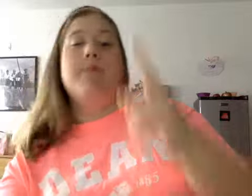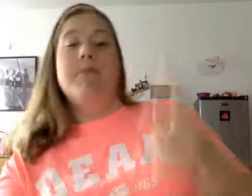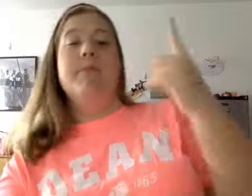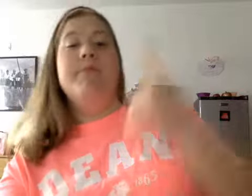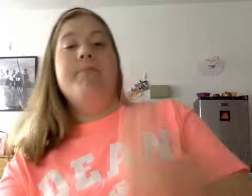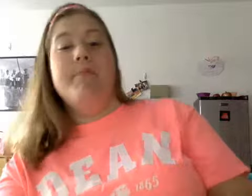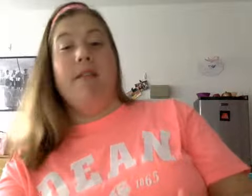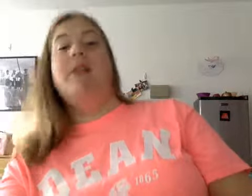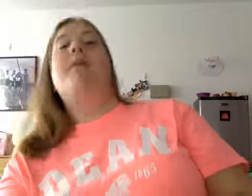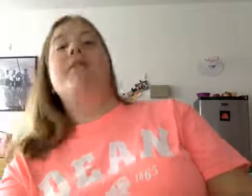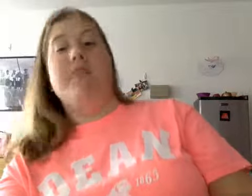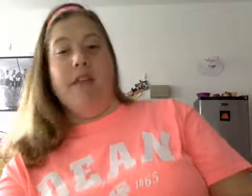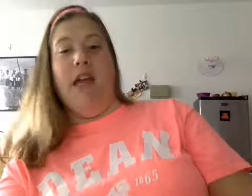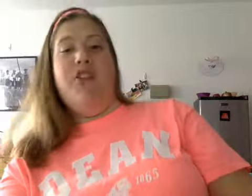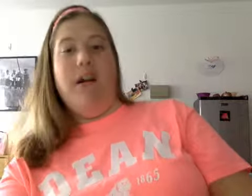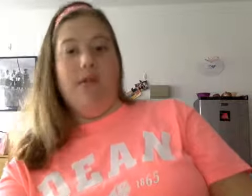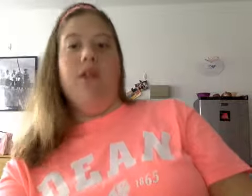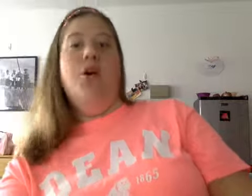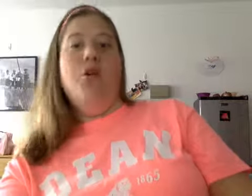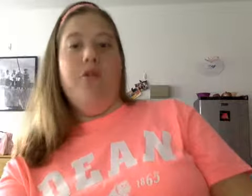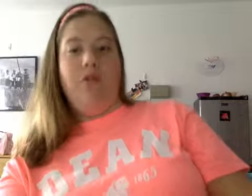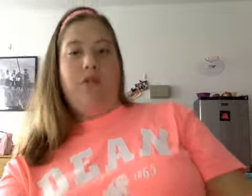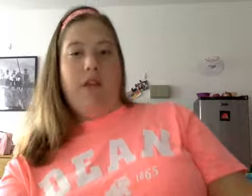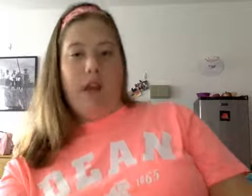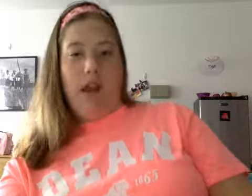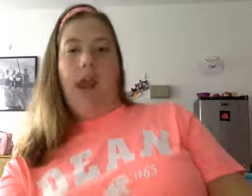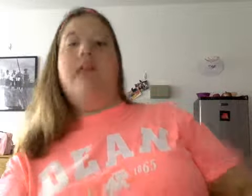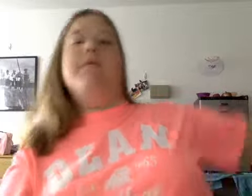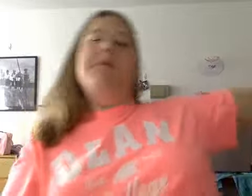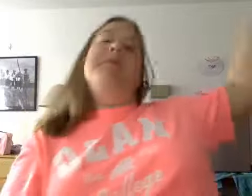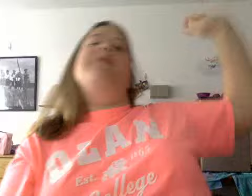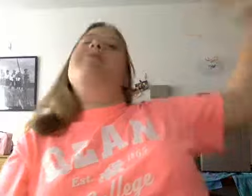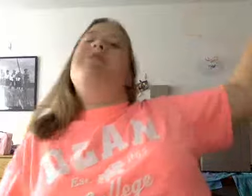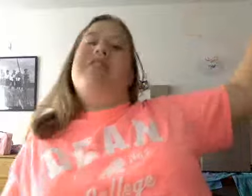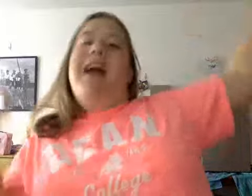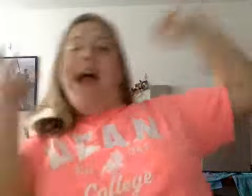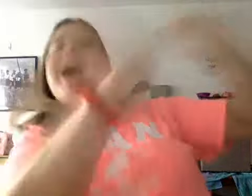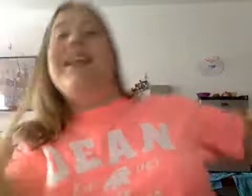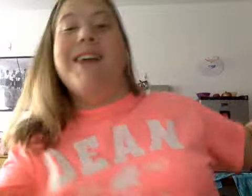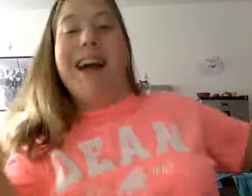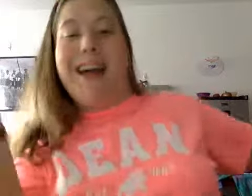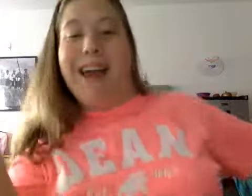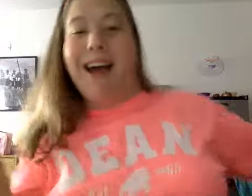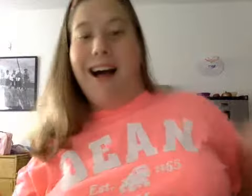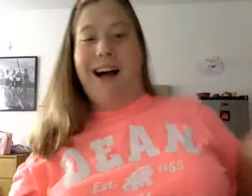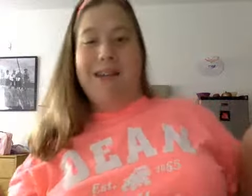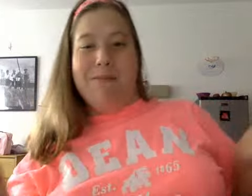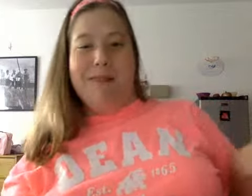room because I'm also a night shower so it's just like and that's probably too much information anyway um moving